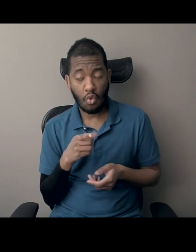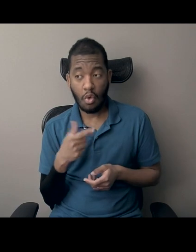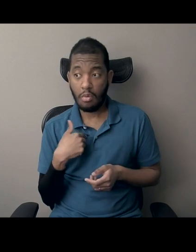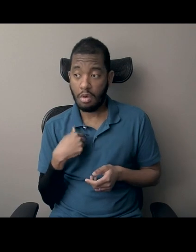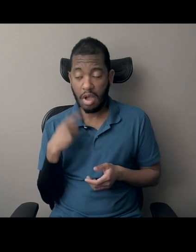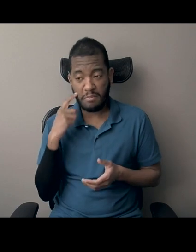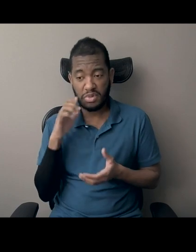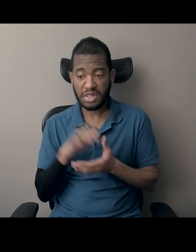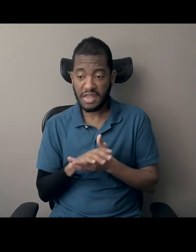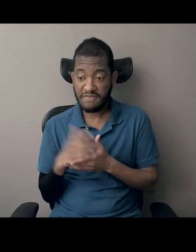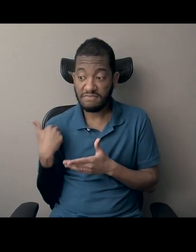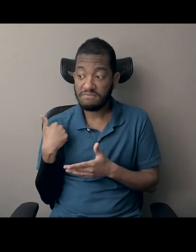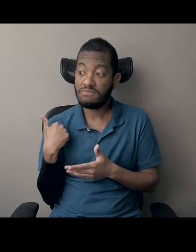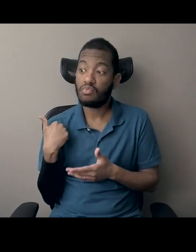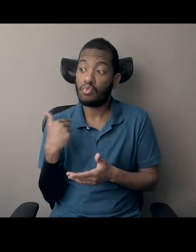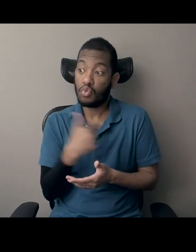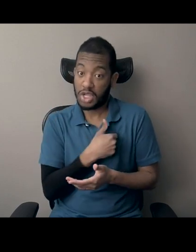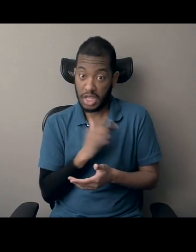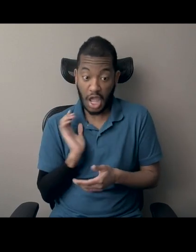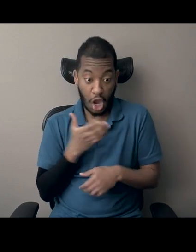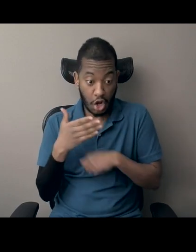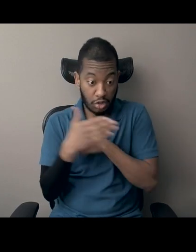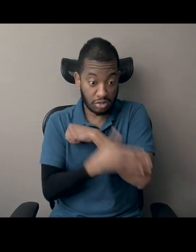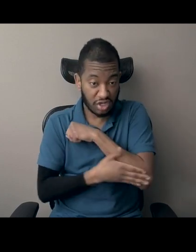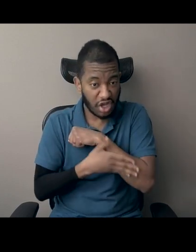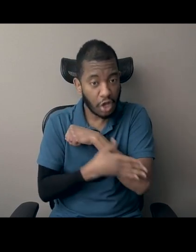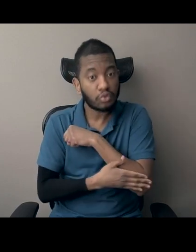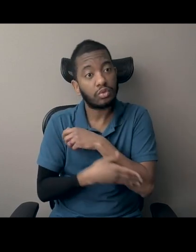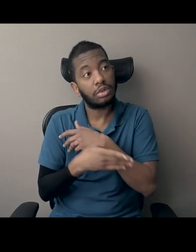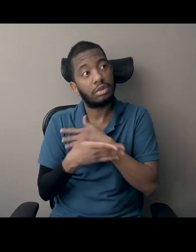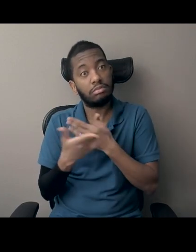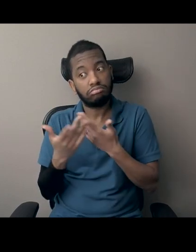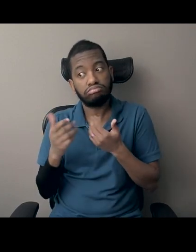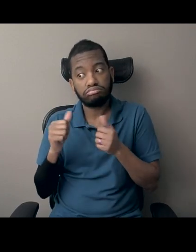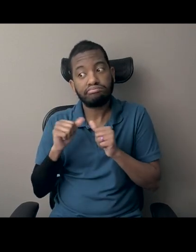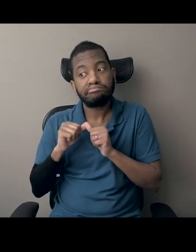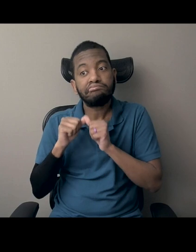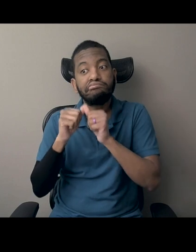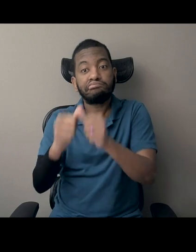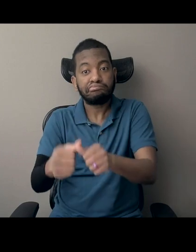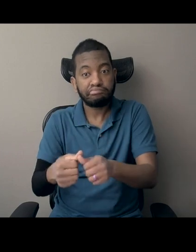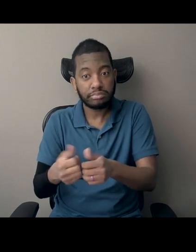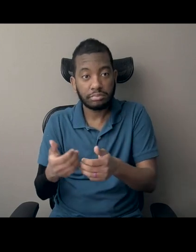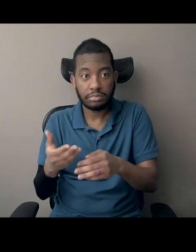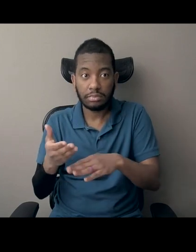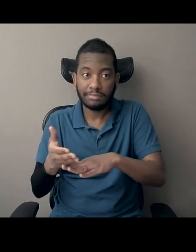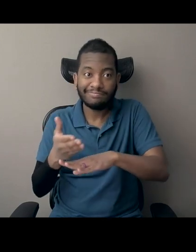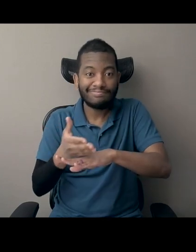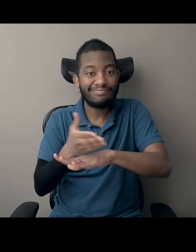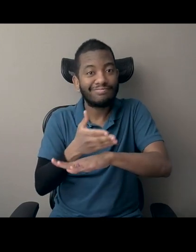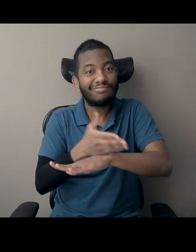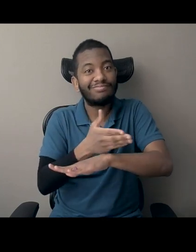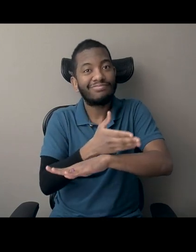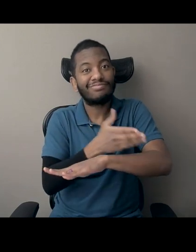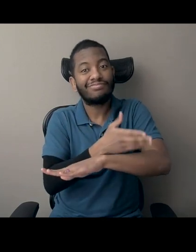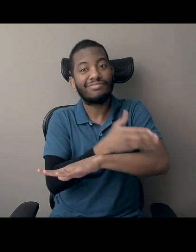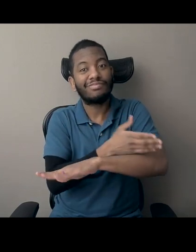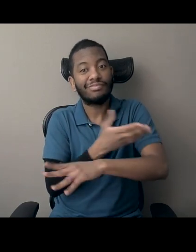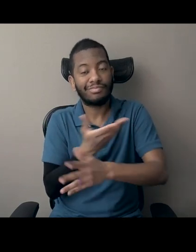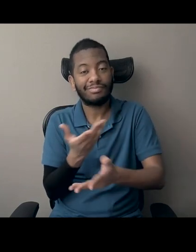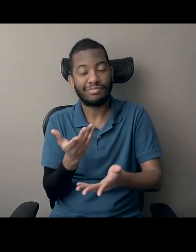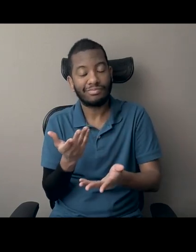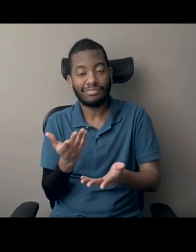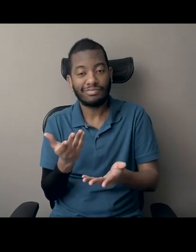believed that we were on a continuous, um, uh, we were going to continuous, continuously